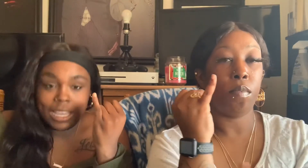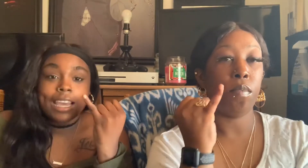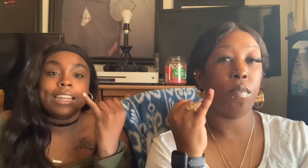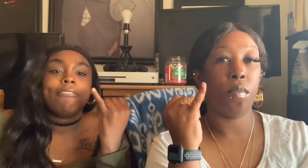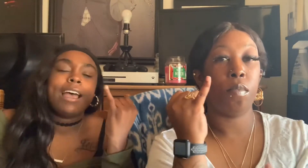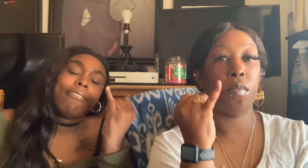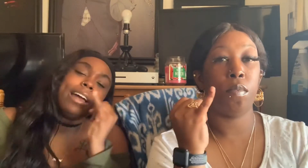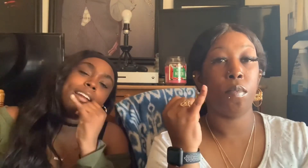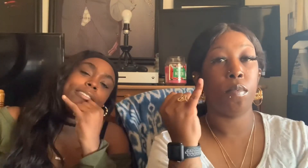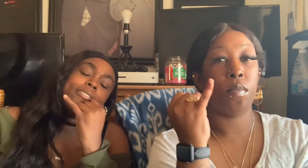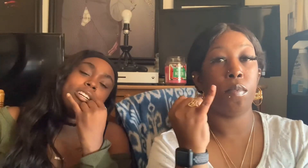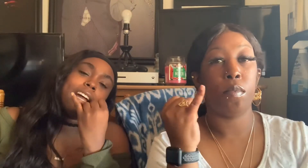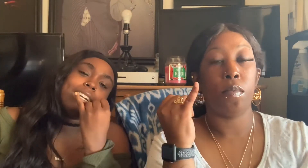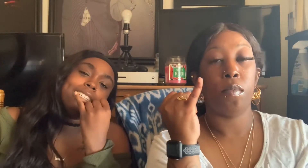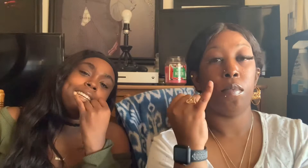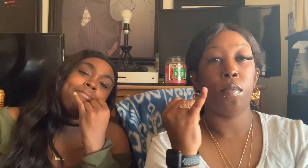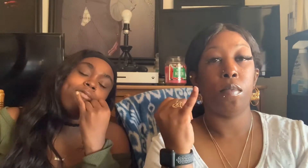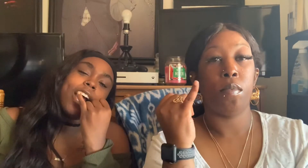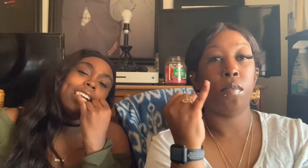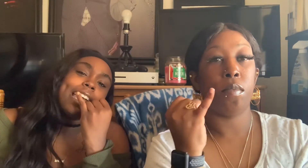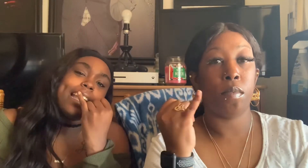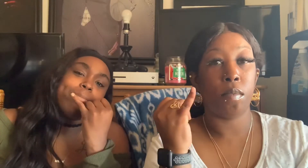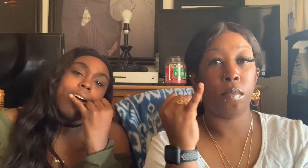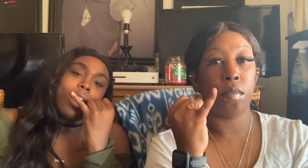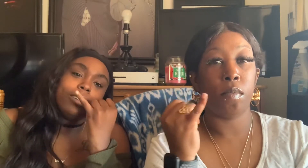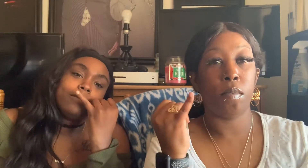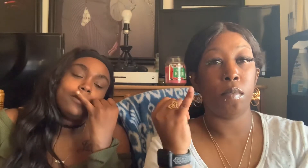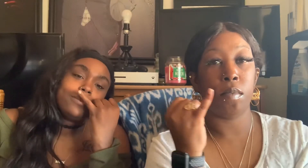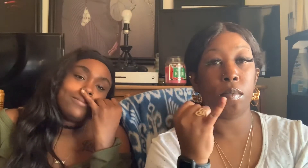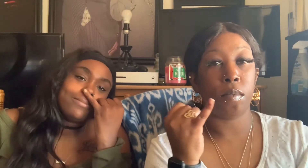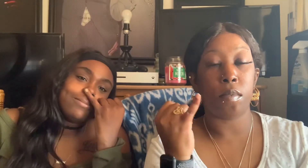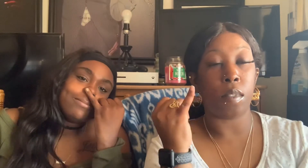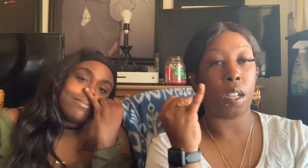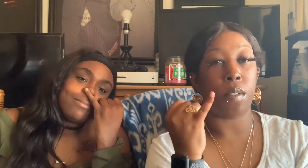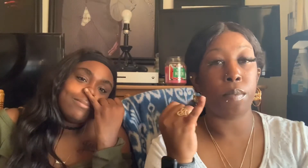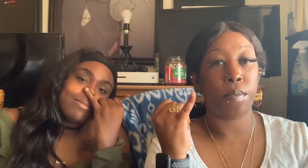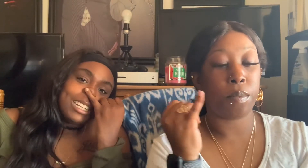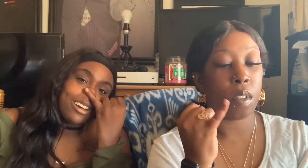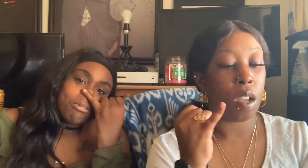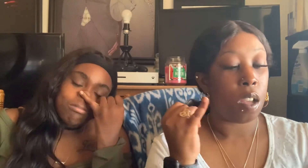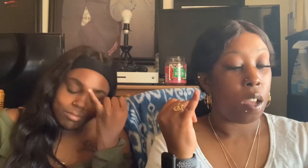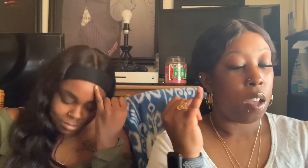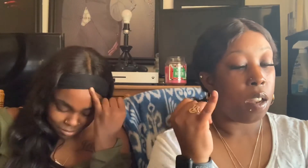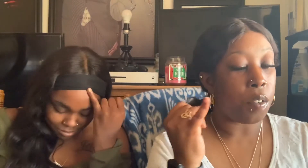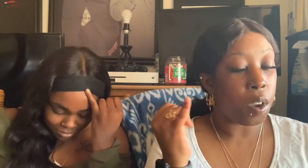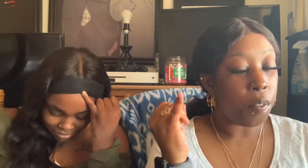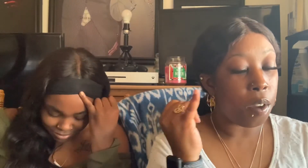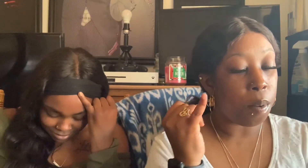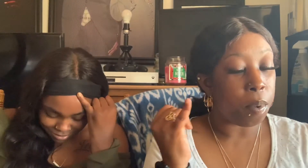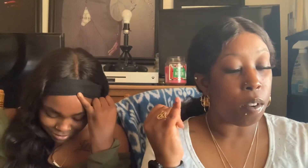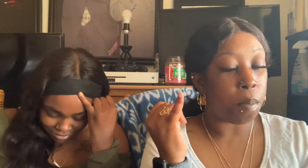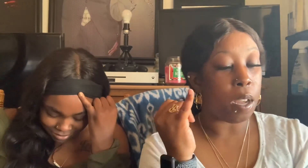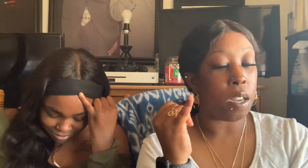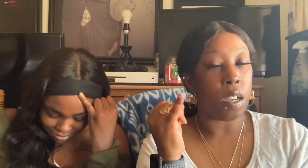Never have I ever had a deep fried candy bar. No. No. Never have I ever been on a blind date.